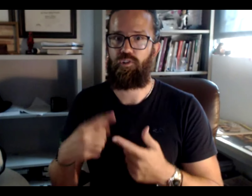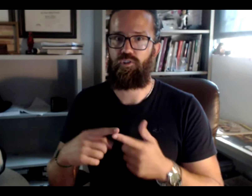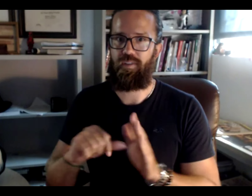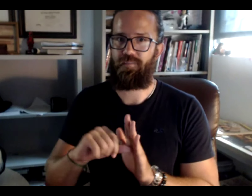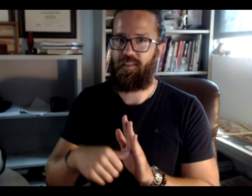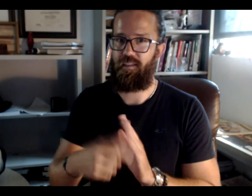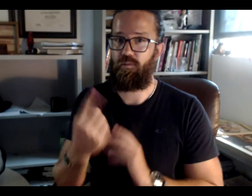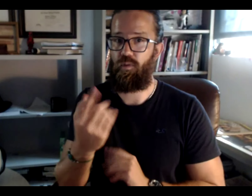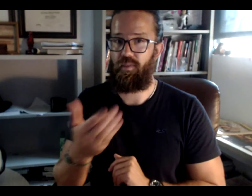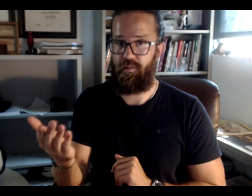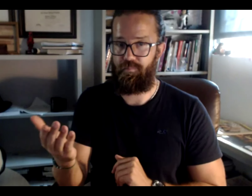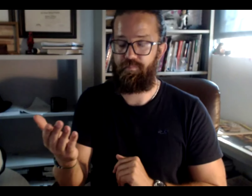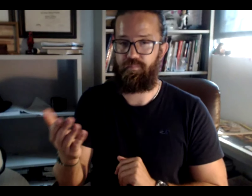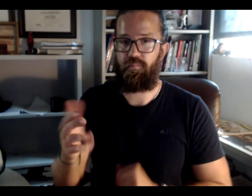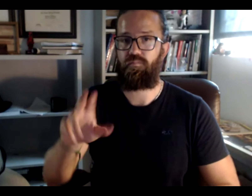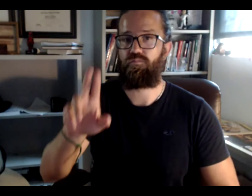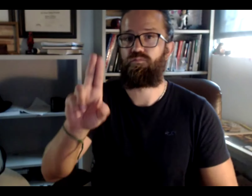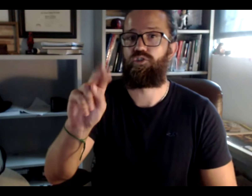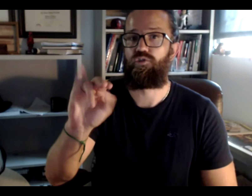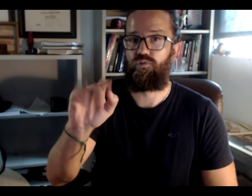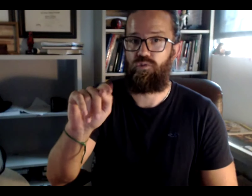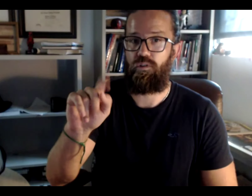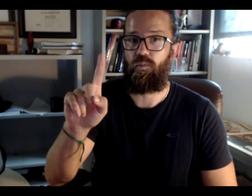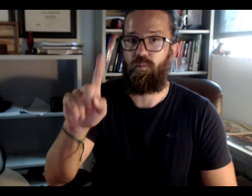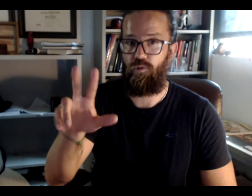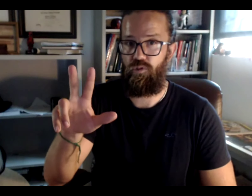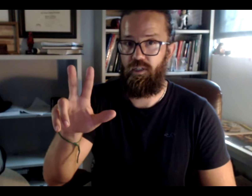Before we look at the lecture videos, I want to emphasize one thing.